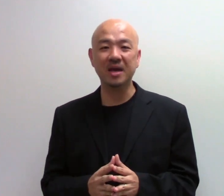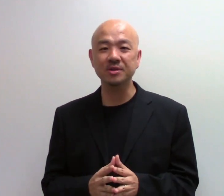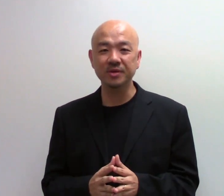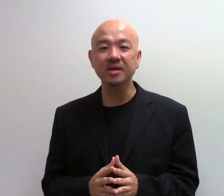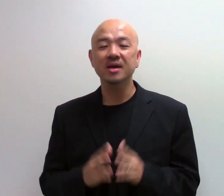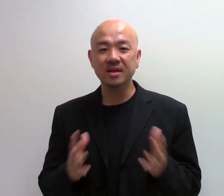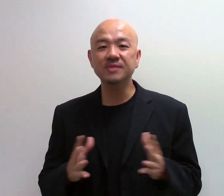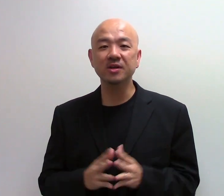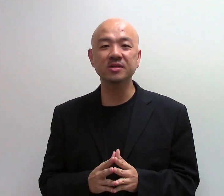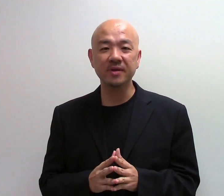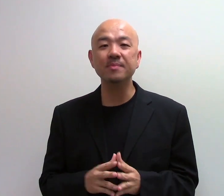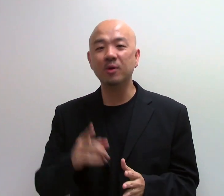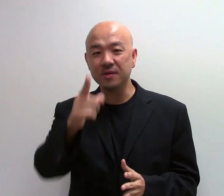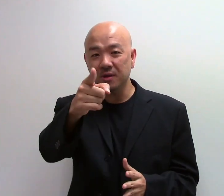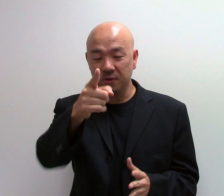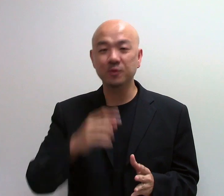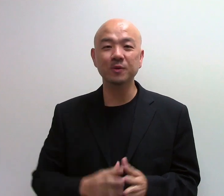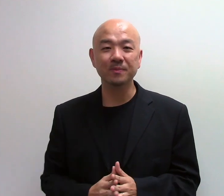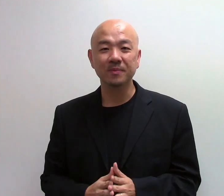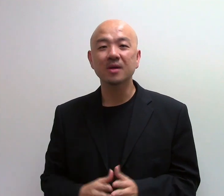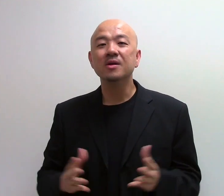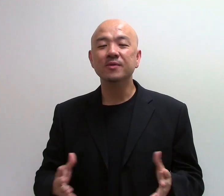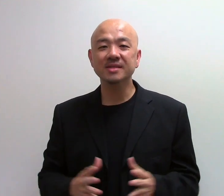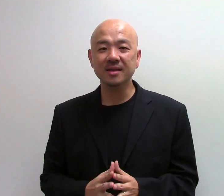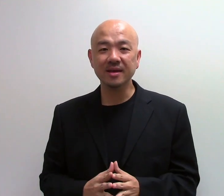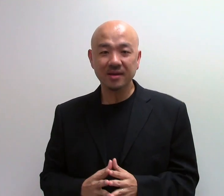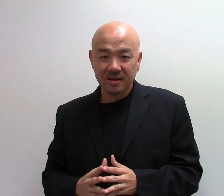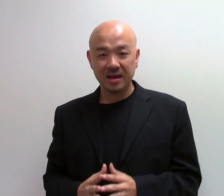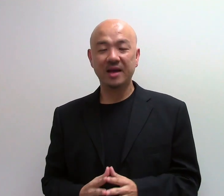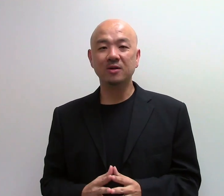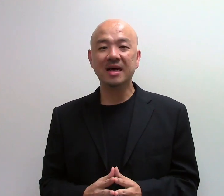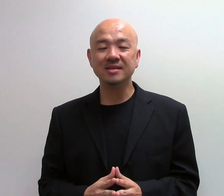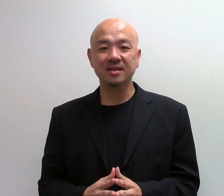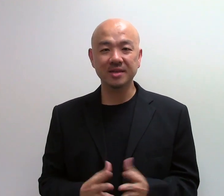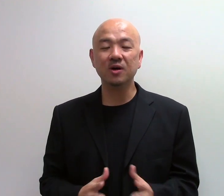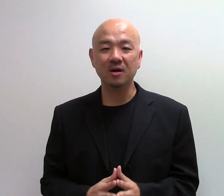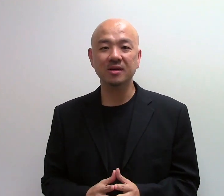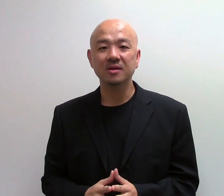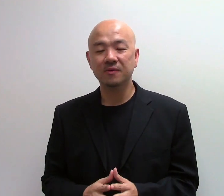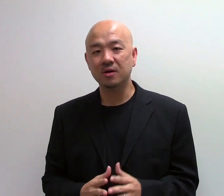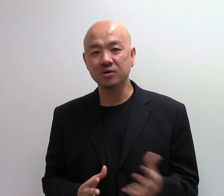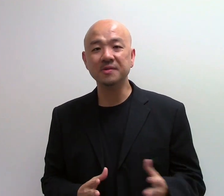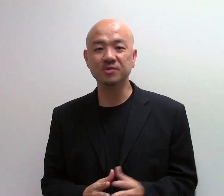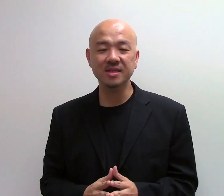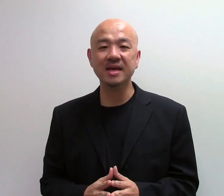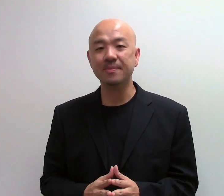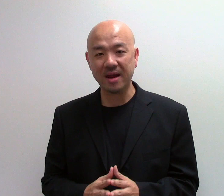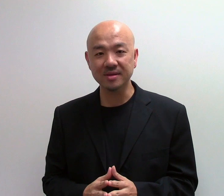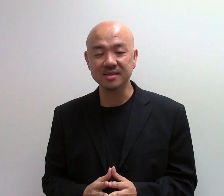Chemistry, this video is very important to you. Recently, I conducted a talk for a group of students and the parents